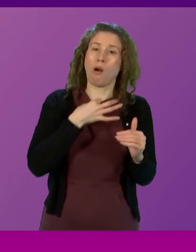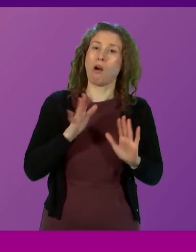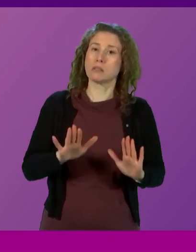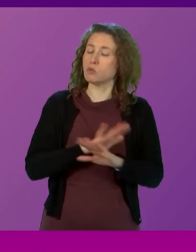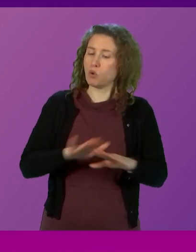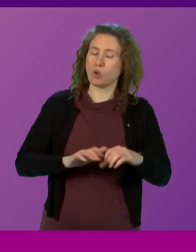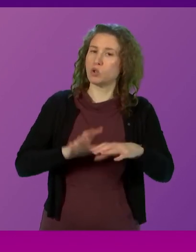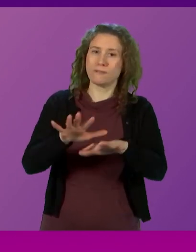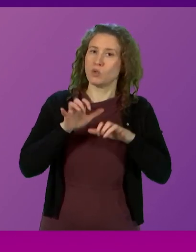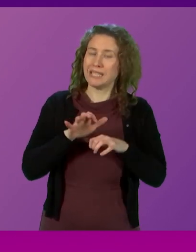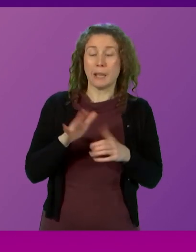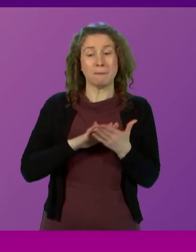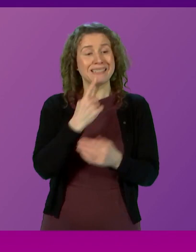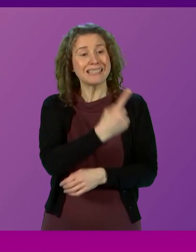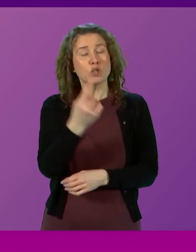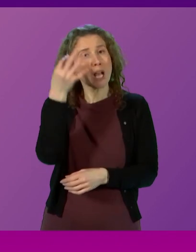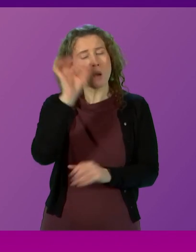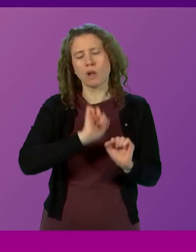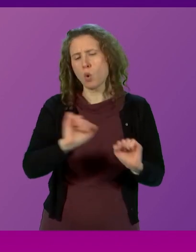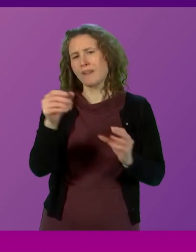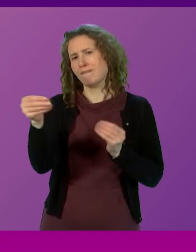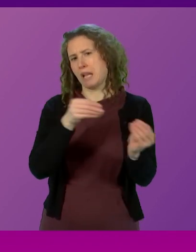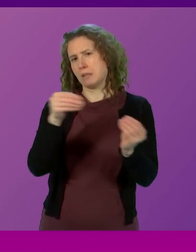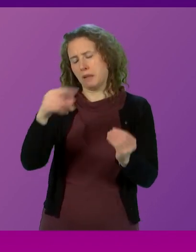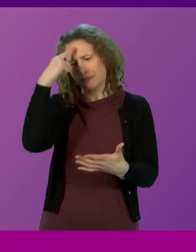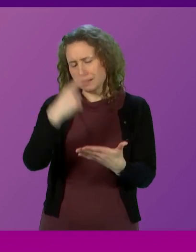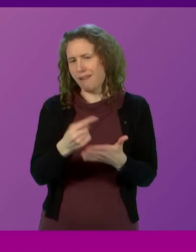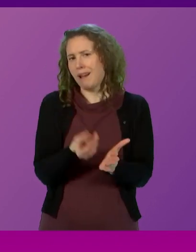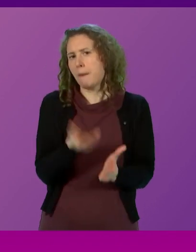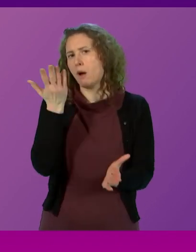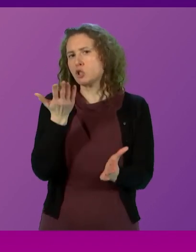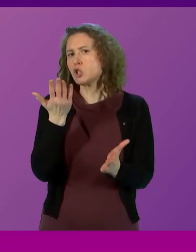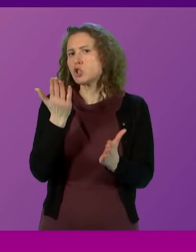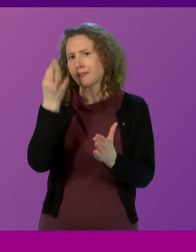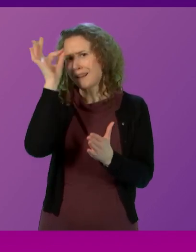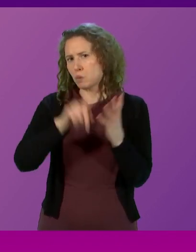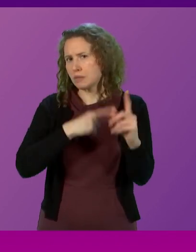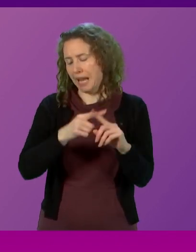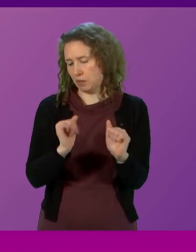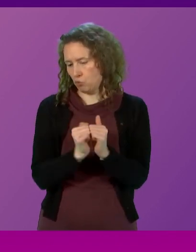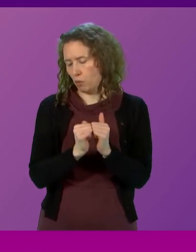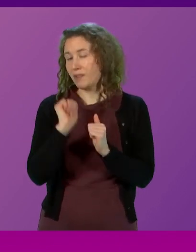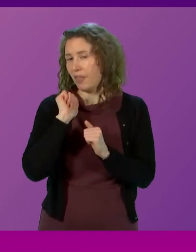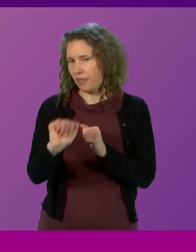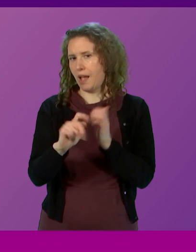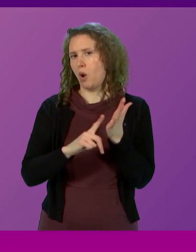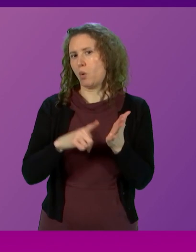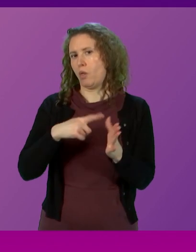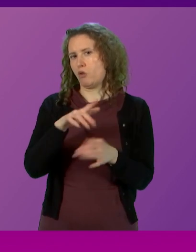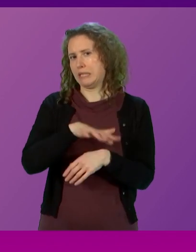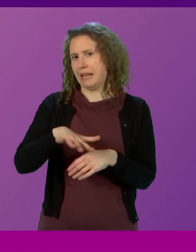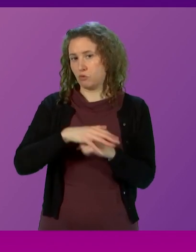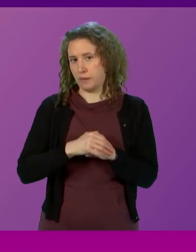each Council will have full flexibility to set the Council tax rate that is appropriate for their local authority area.